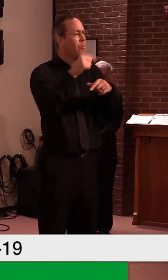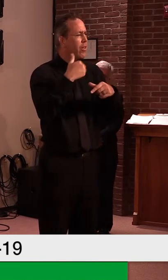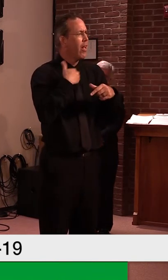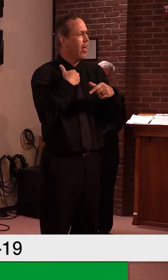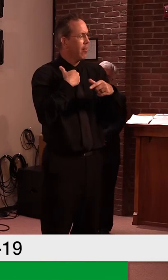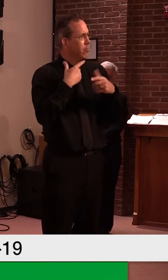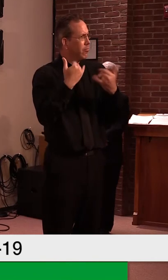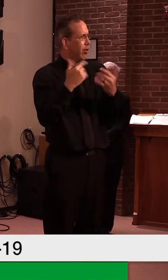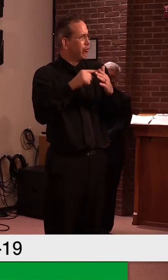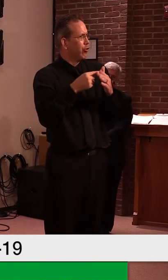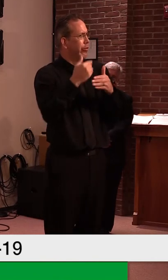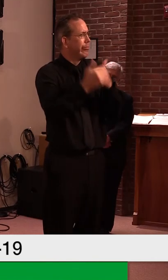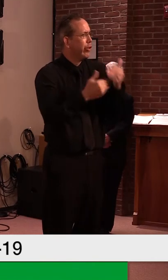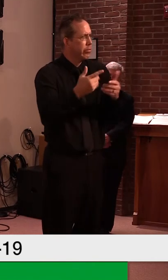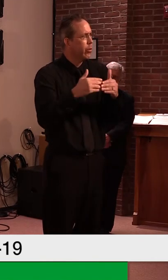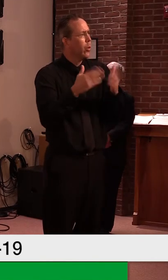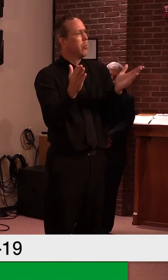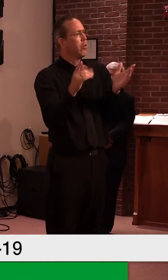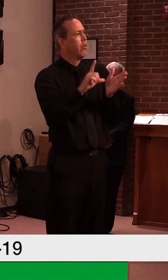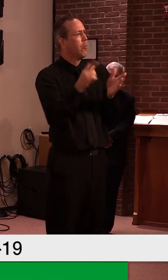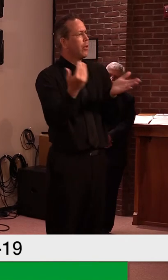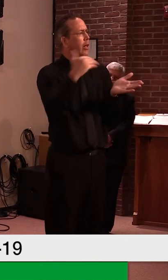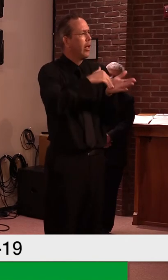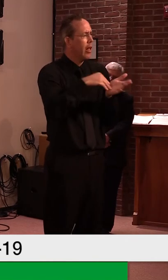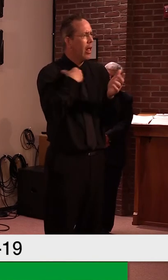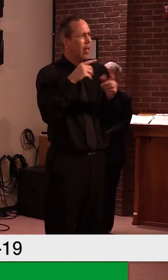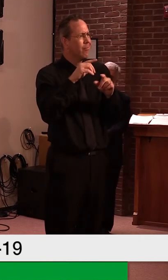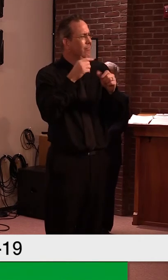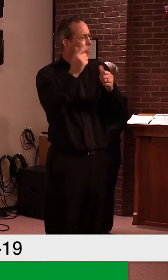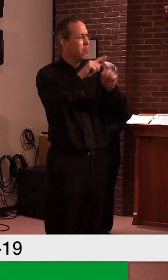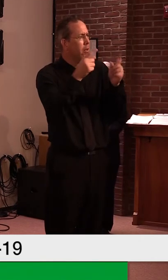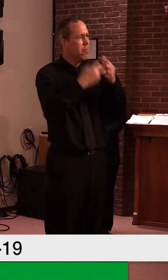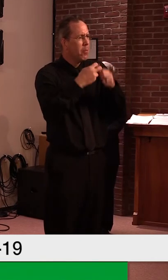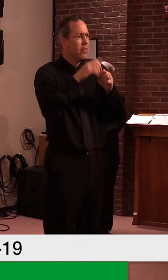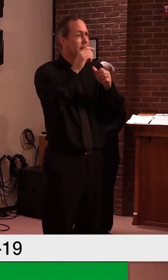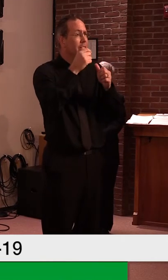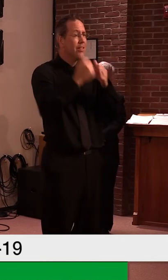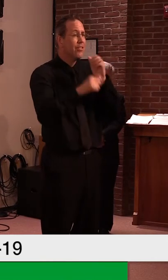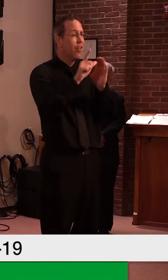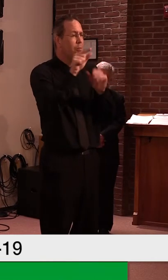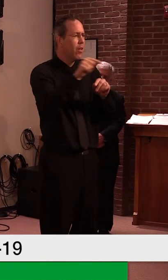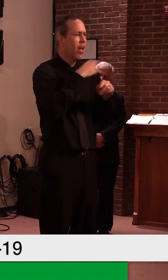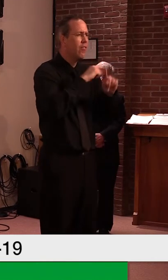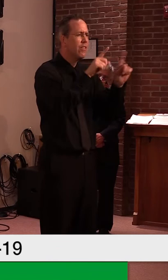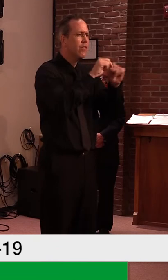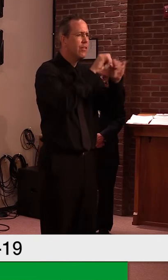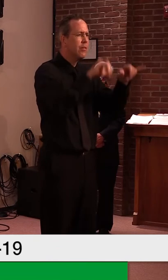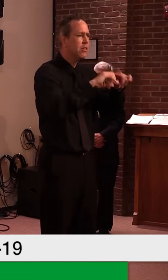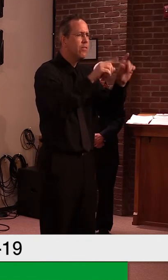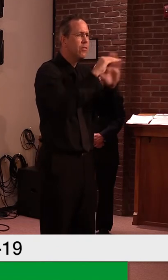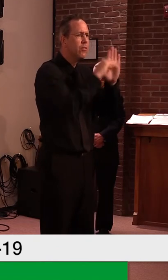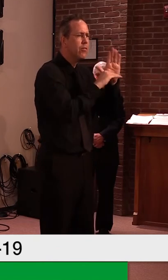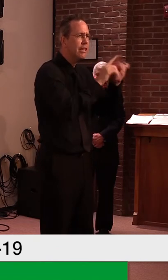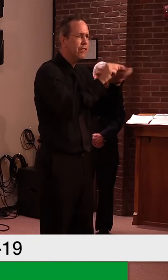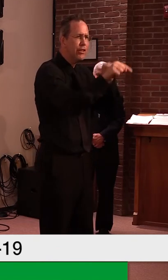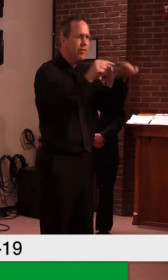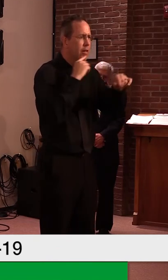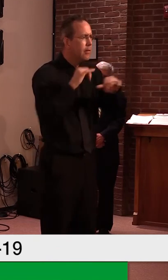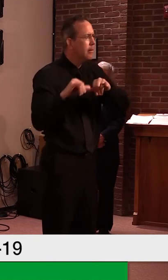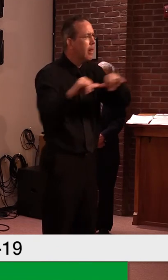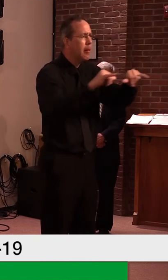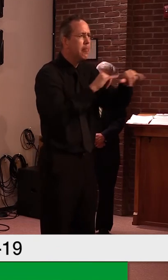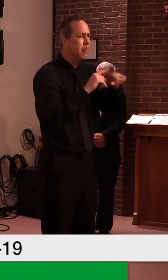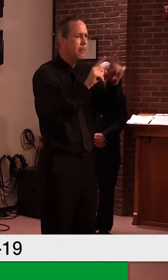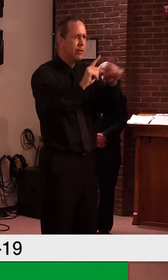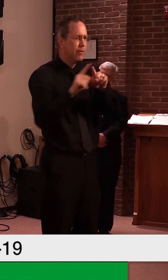I don't have the answer, uh, myself, Aaron, but, uh, I might ask either Secretary Curley or Secretary Young if, uh, they